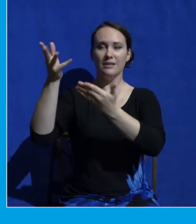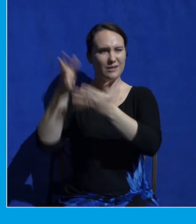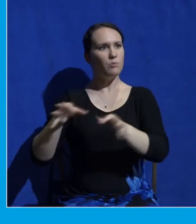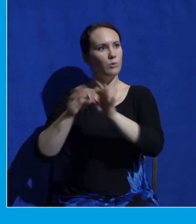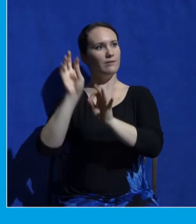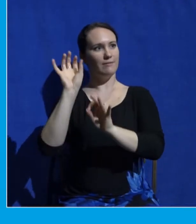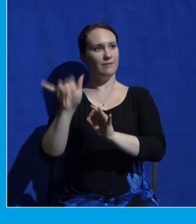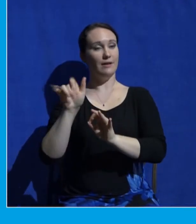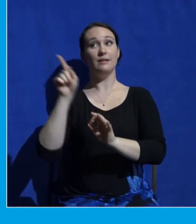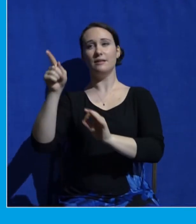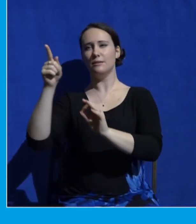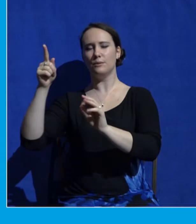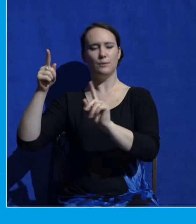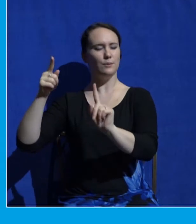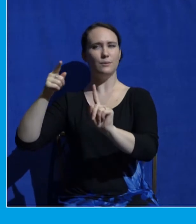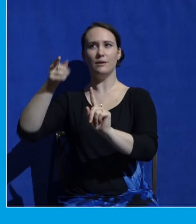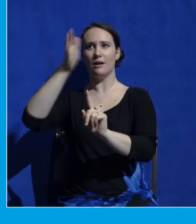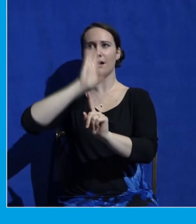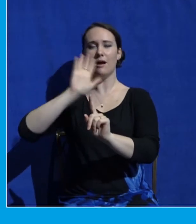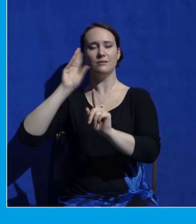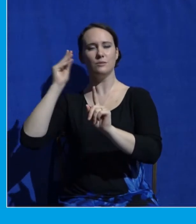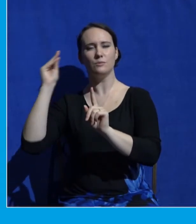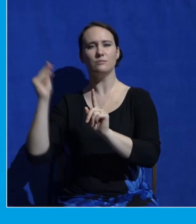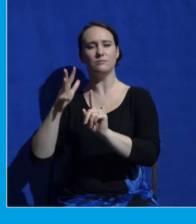God. worthy of all your adoration.